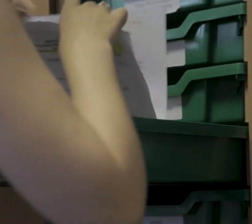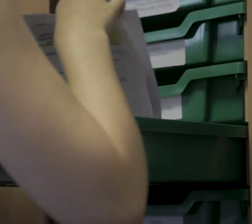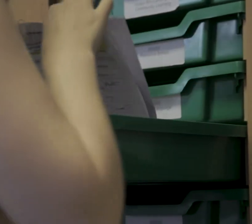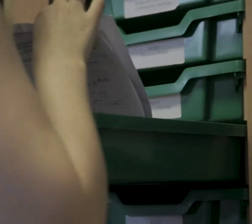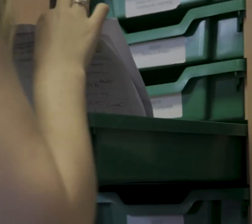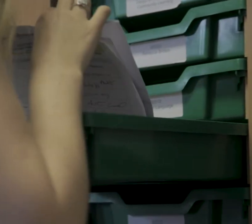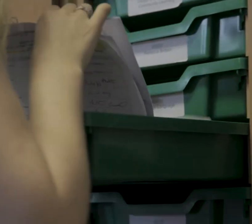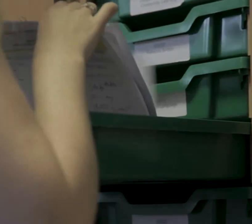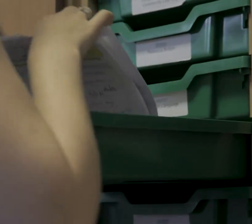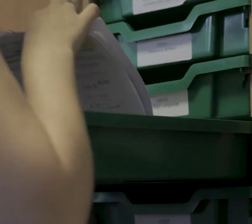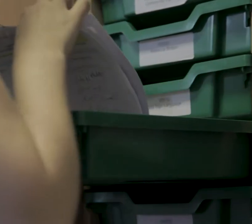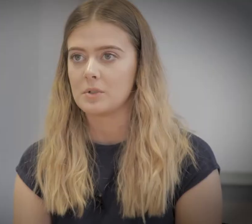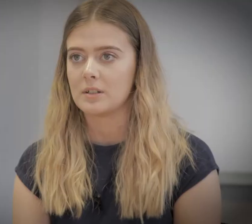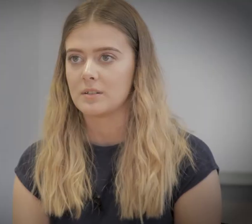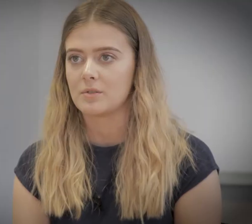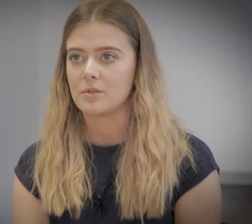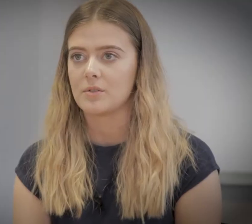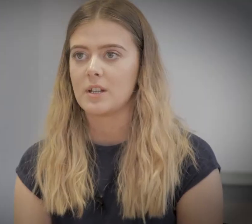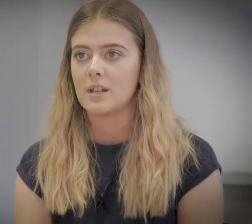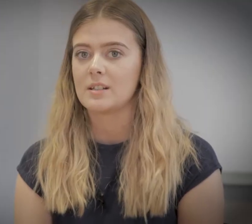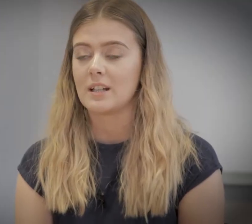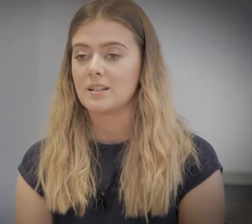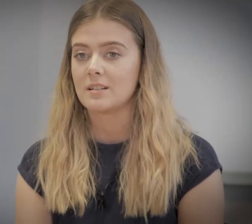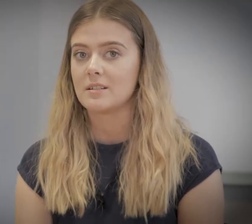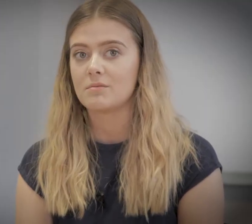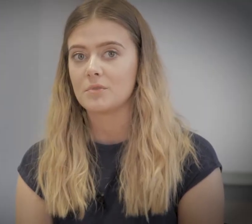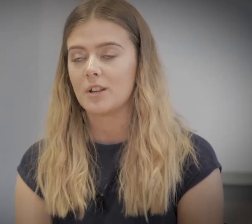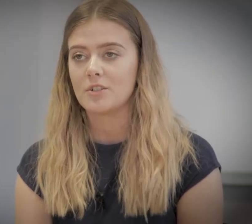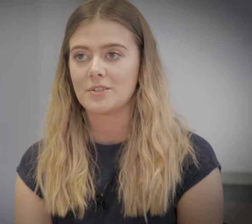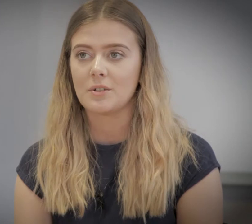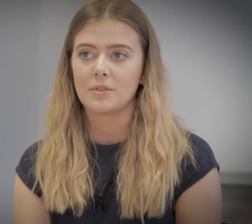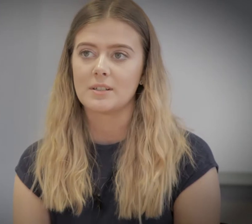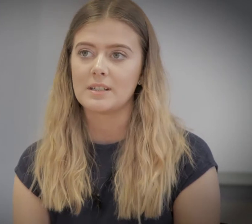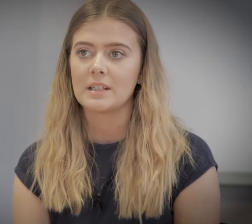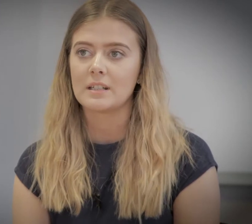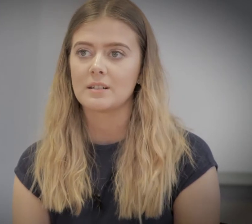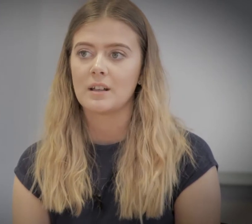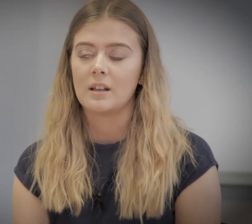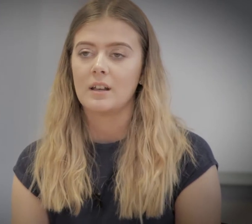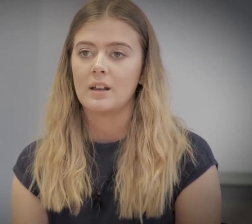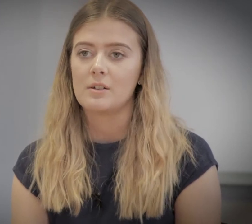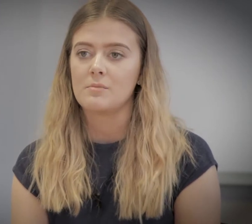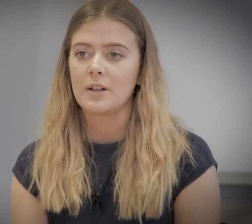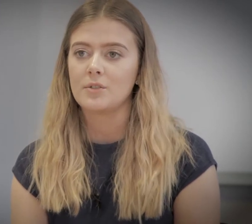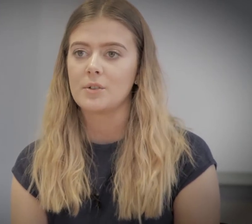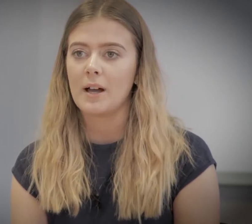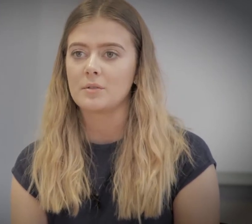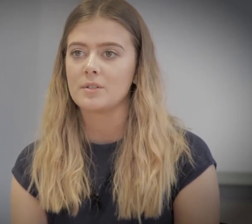more queries from customers or centres colleges or universities and also how to